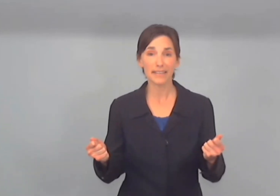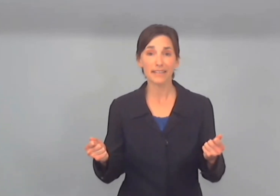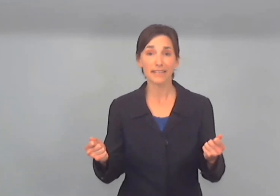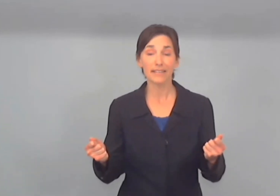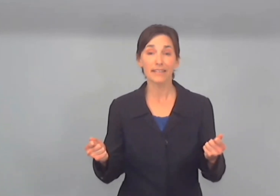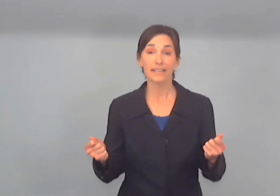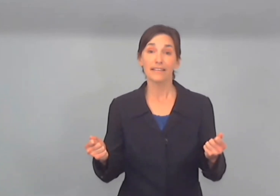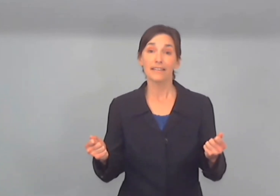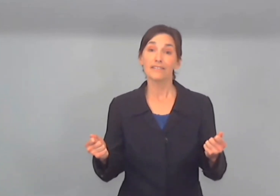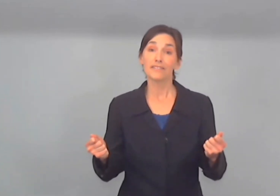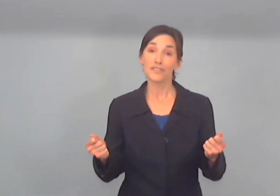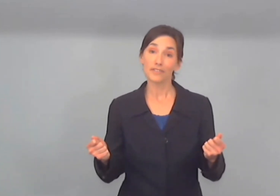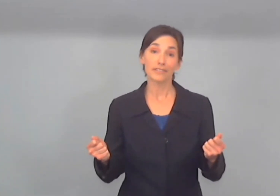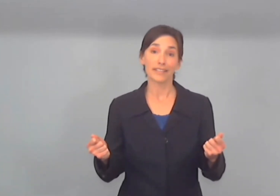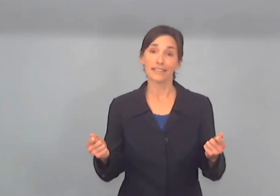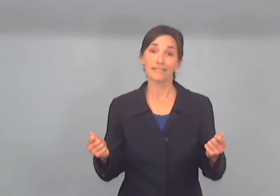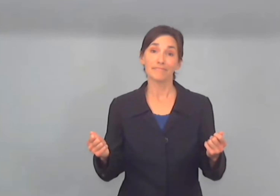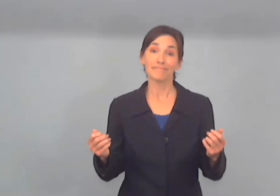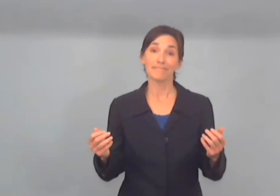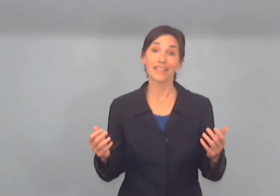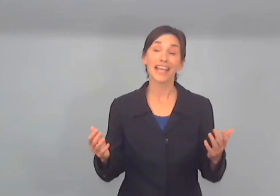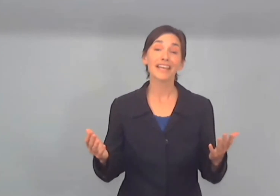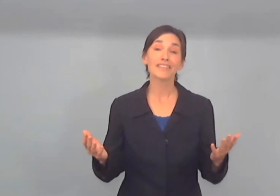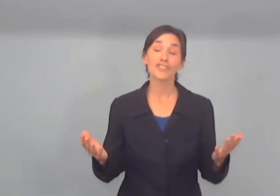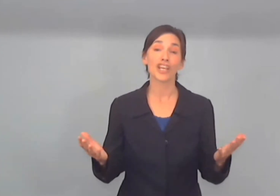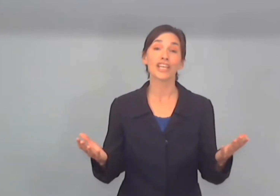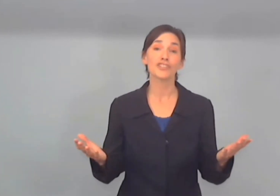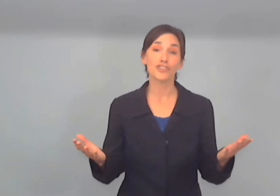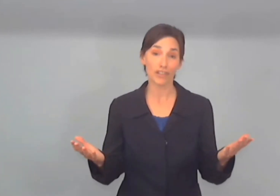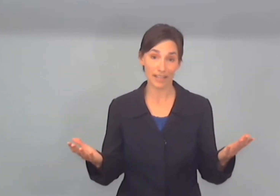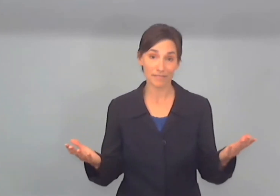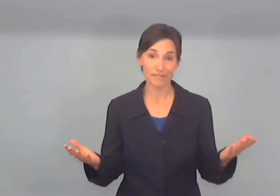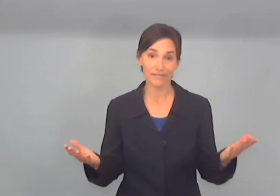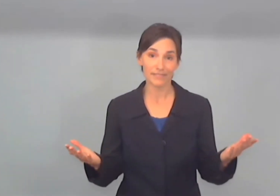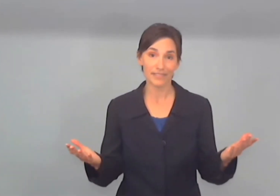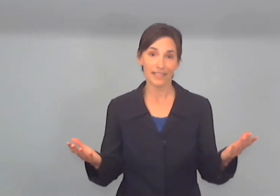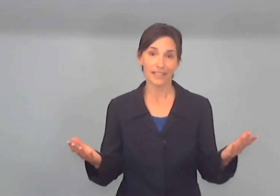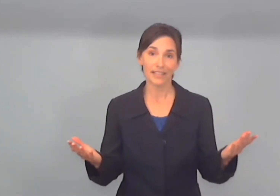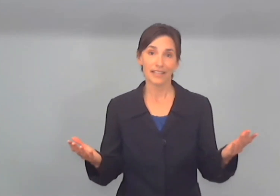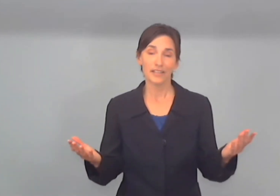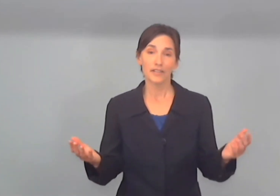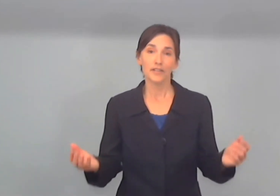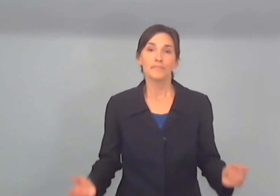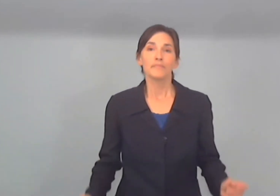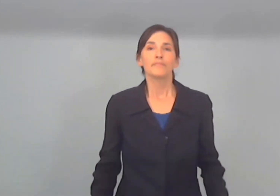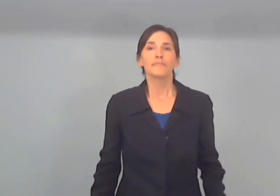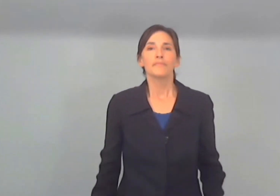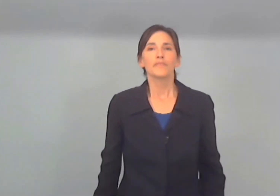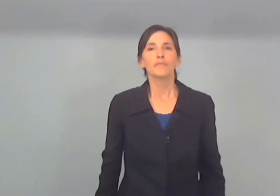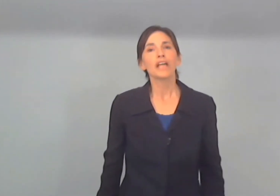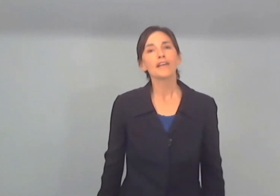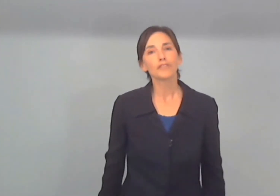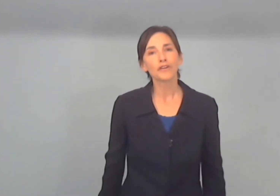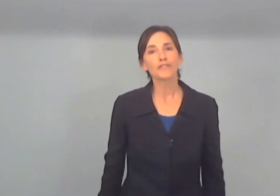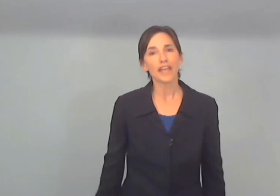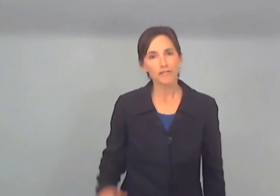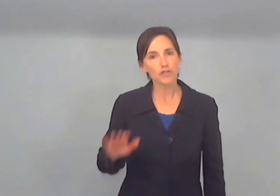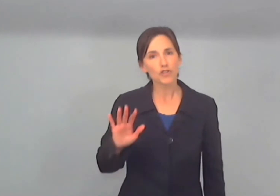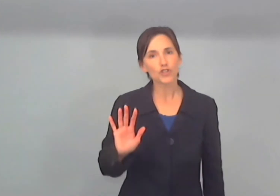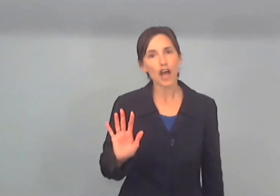certainly can't change your life well I've learned that if you stop